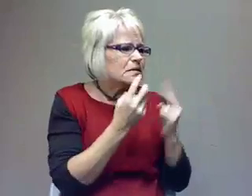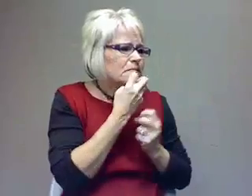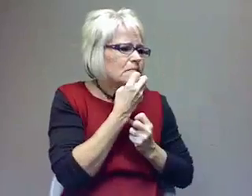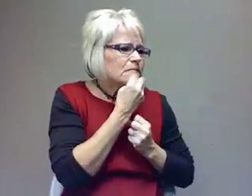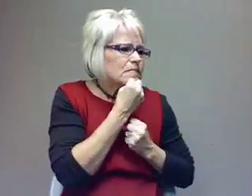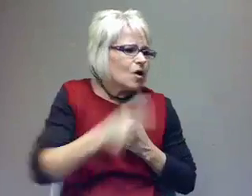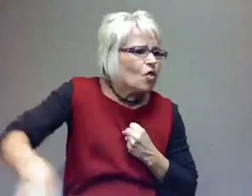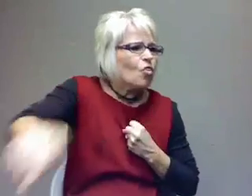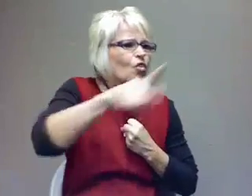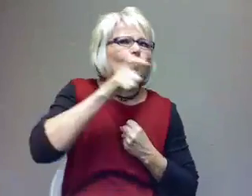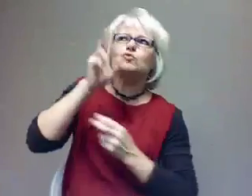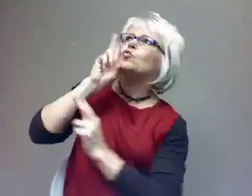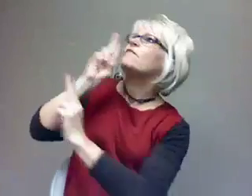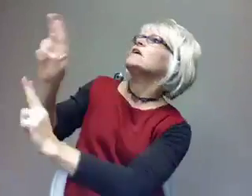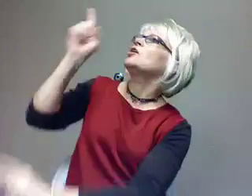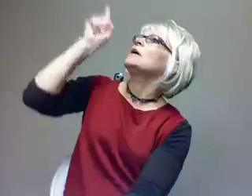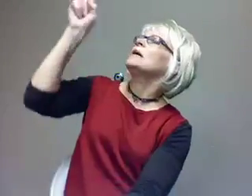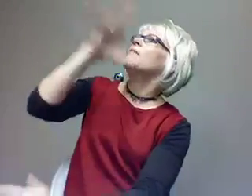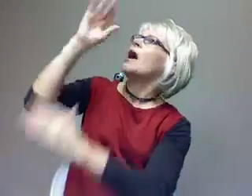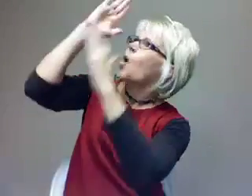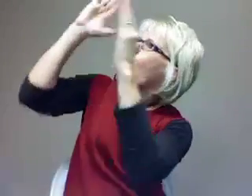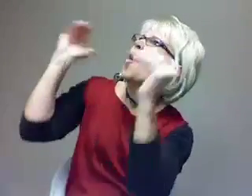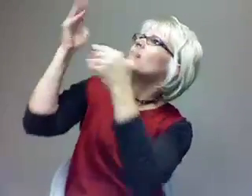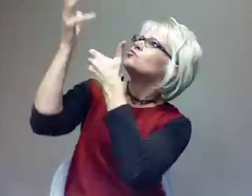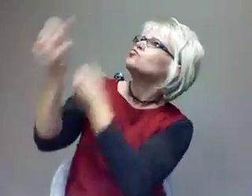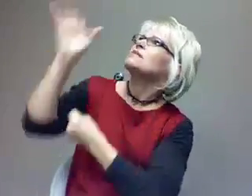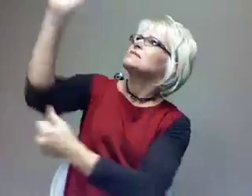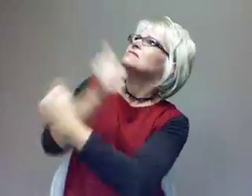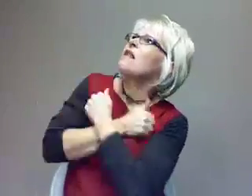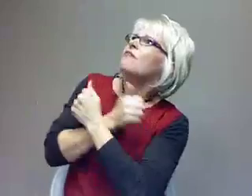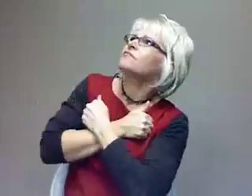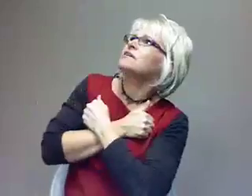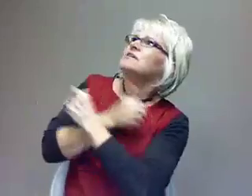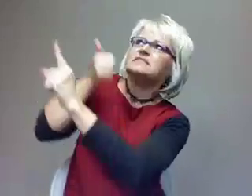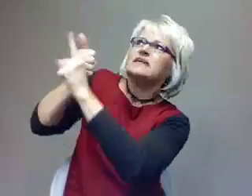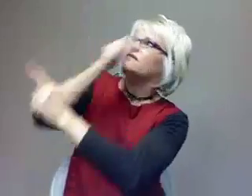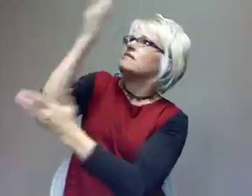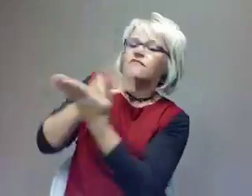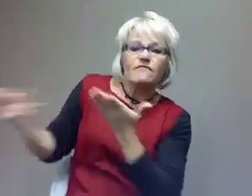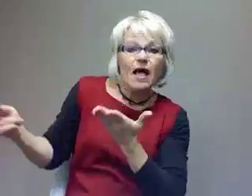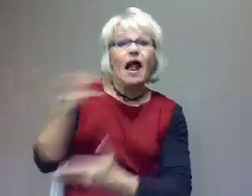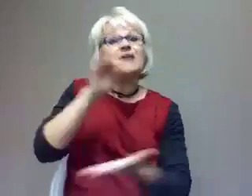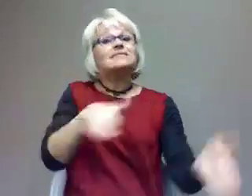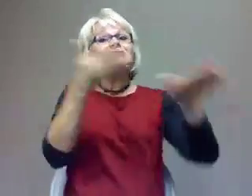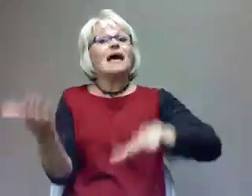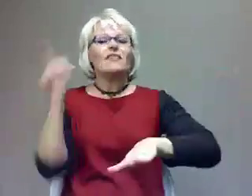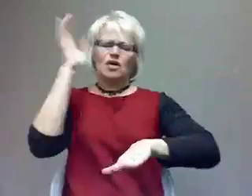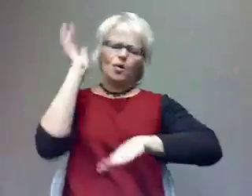His unfailing love. And here comes this promise. To deliver them from death and to keep them alive in famine.